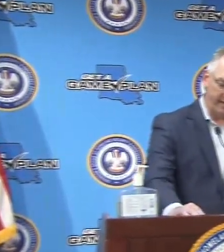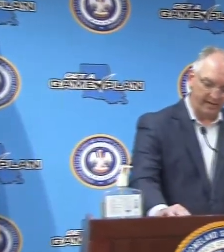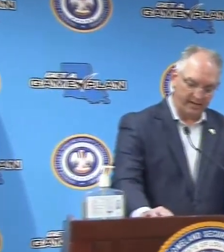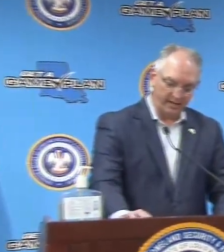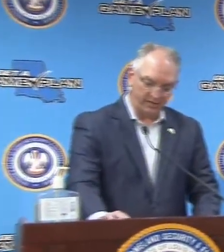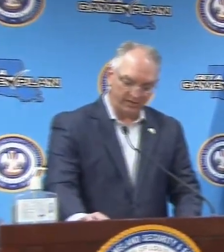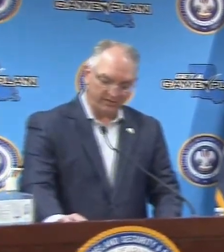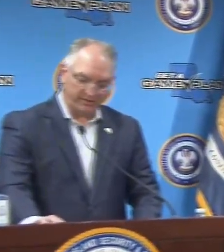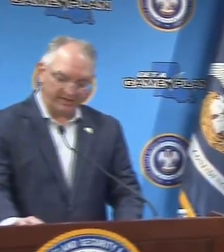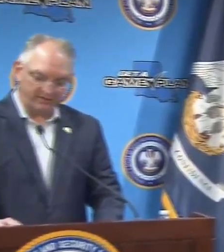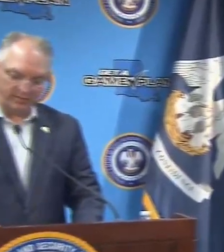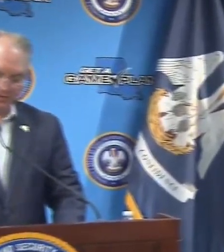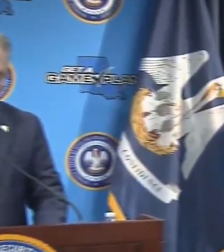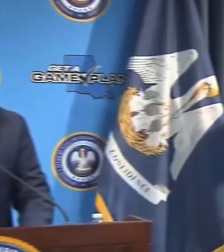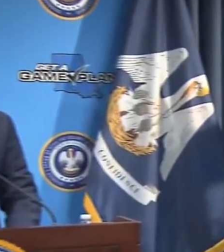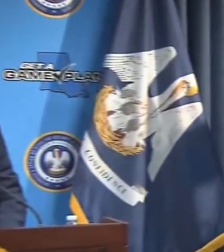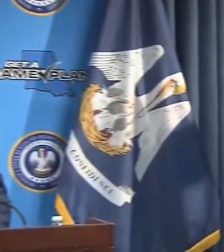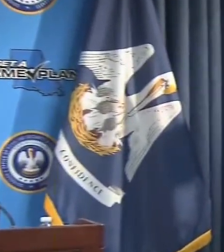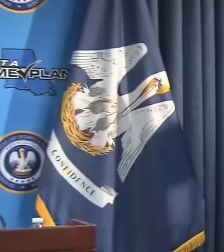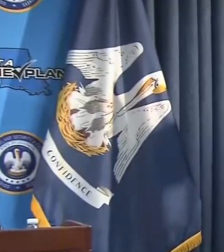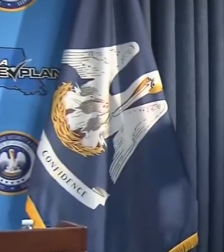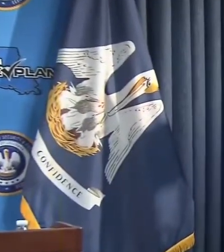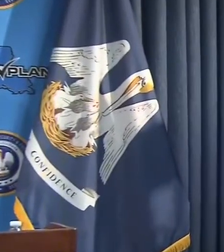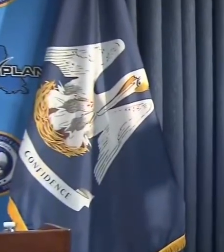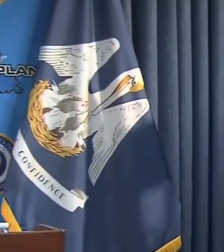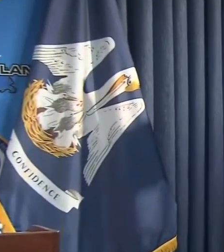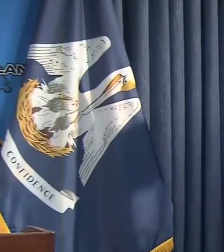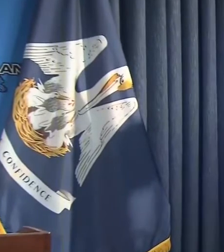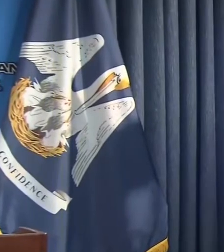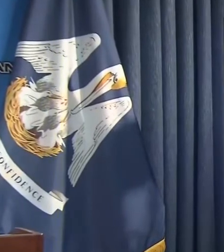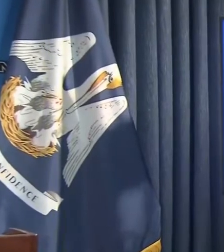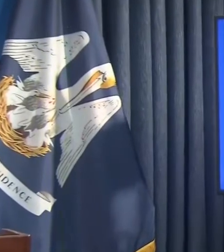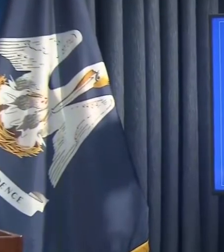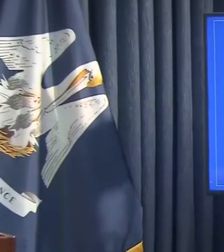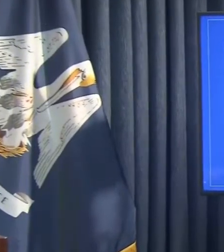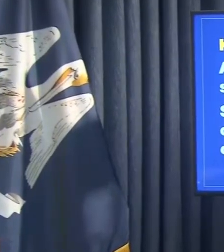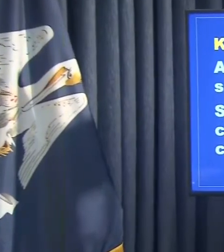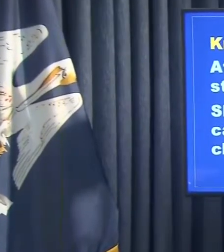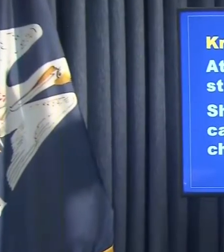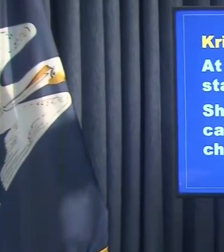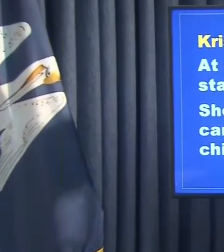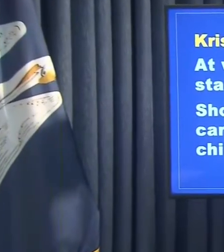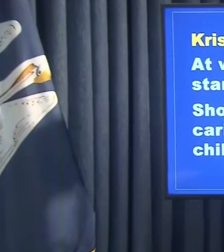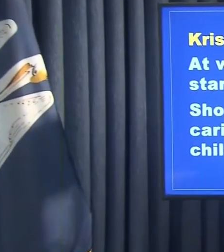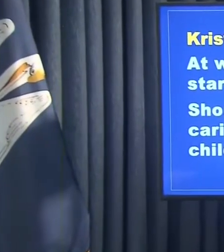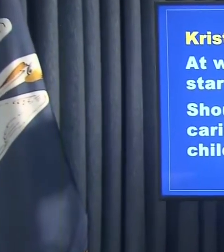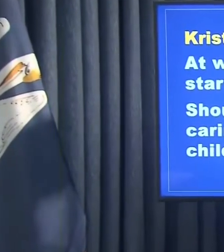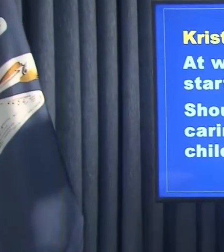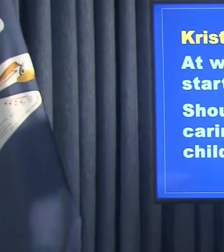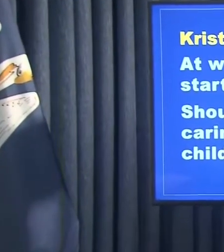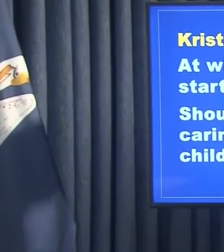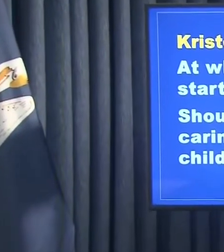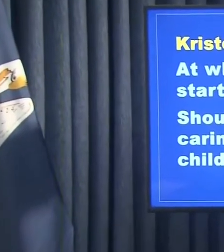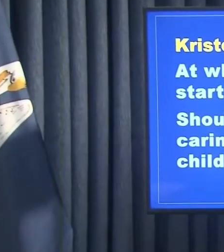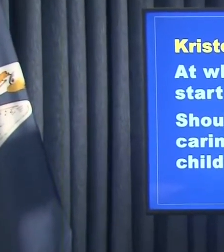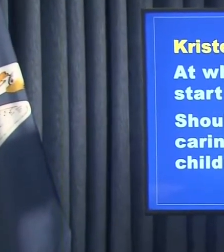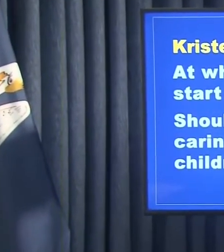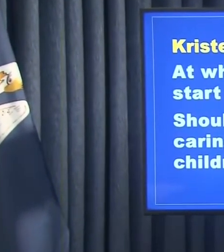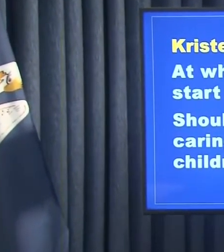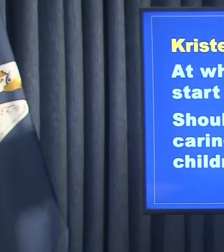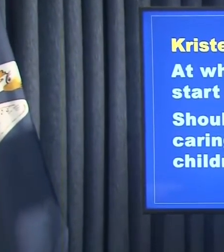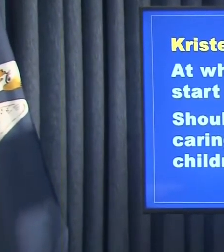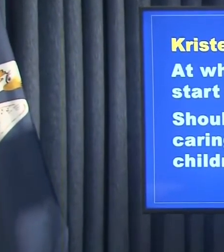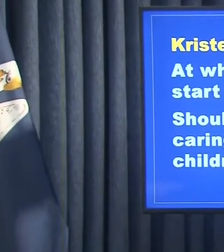protecting each other as we continue to work to flatten the curve and slow the spread of COVID-19. And fortunately, or